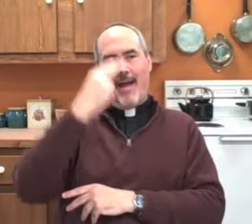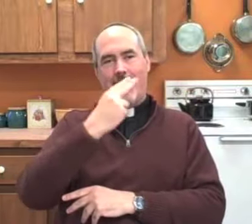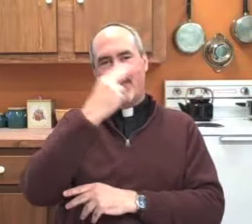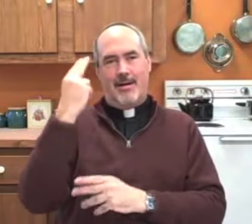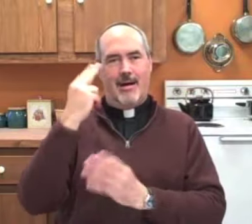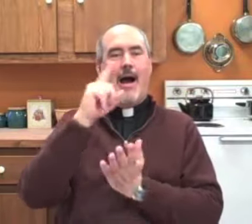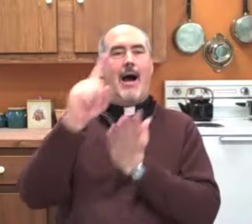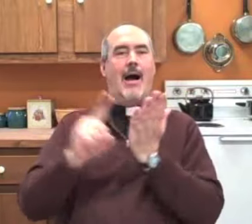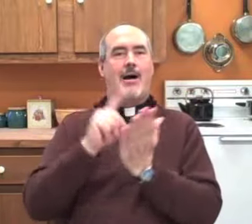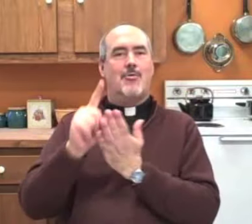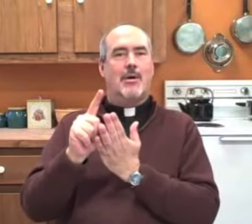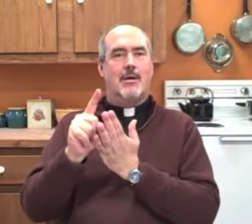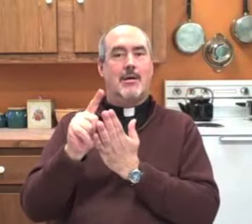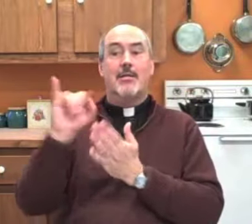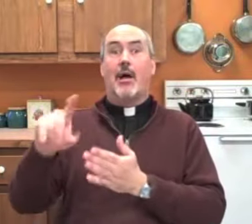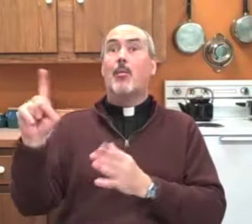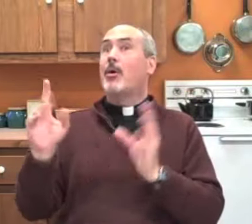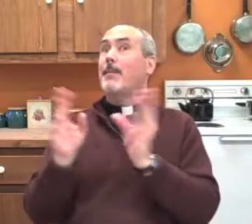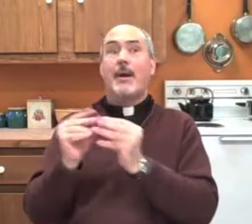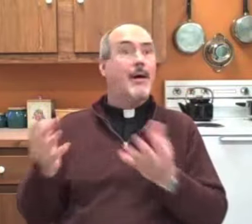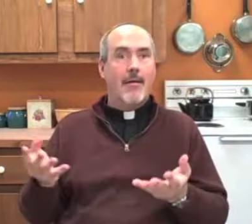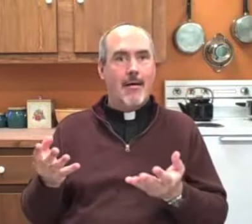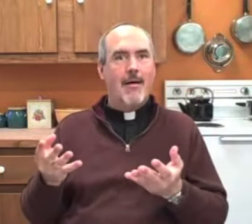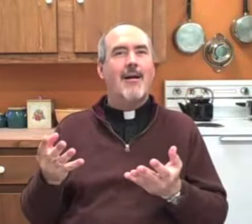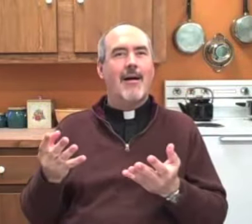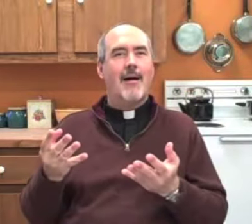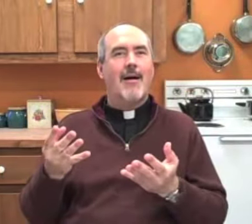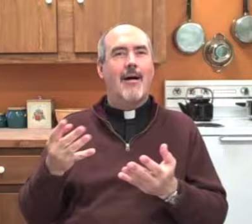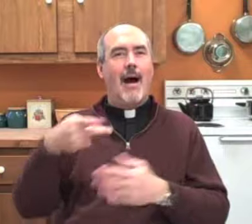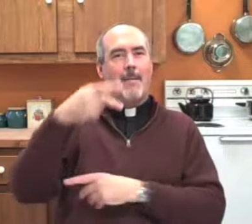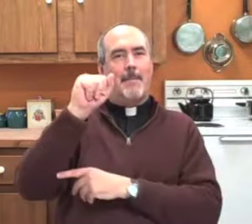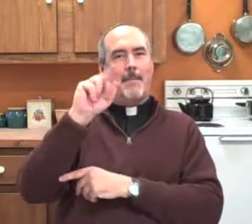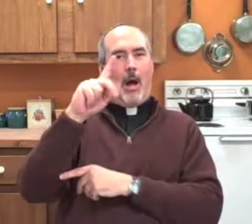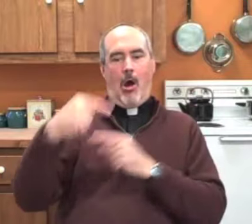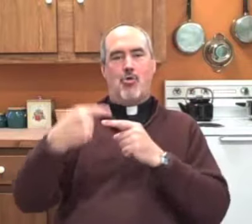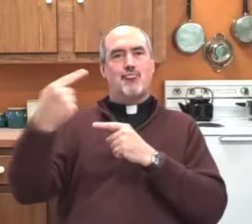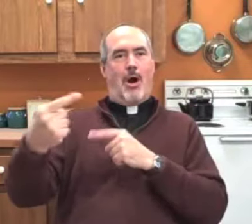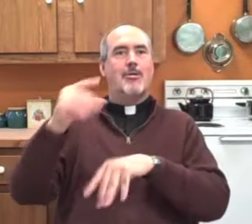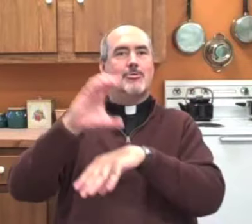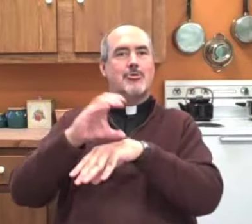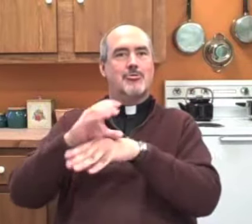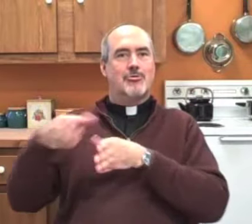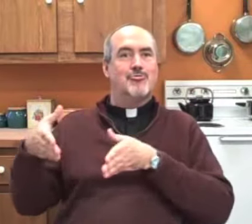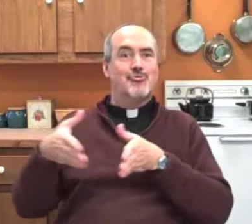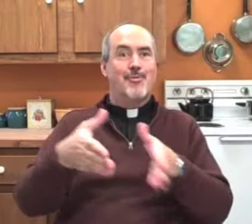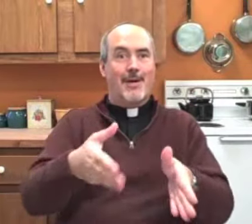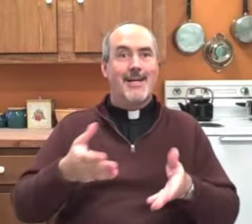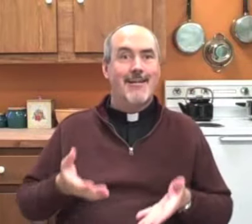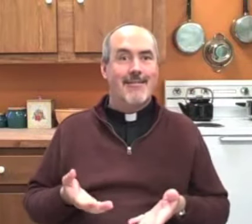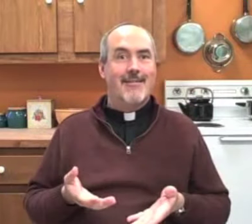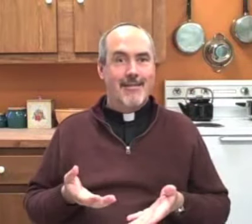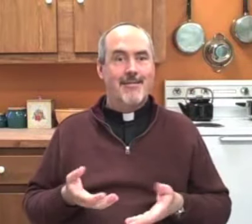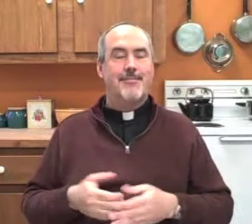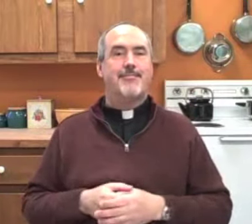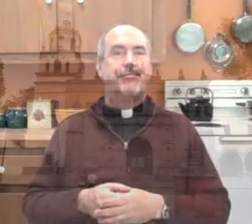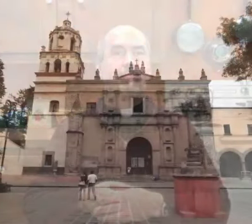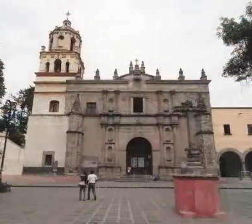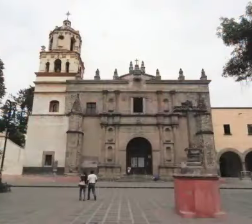the Anti-Catholic Hour, and that meeting took place in a park right across the street from the